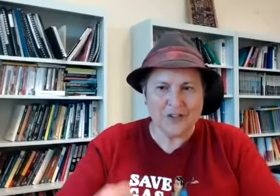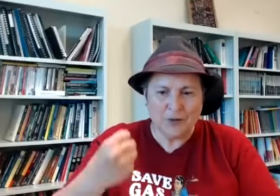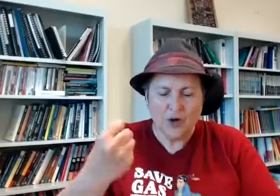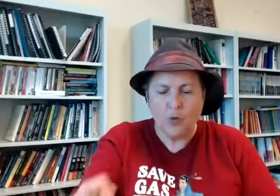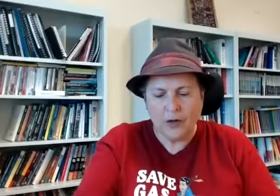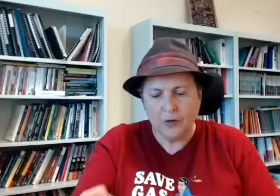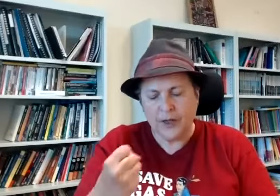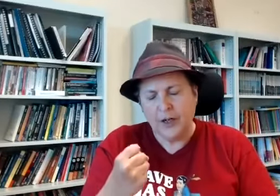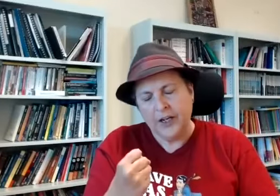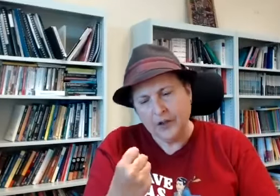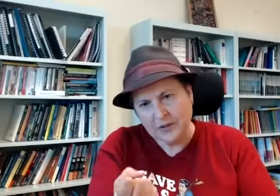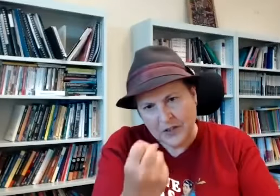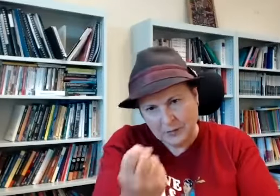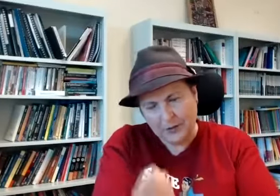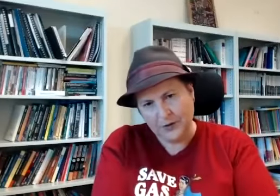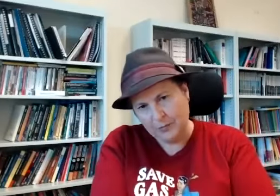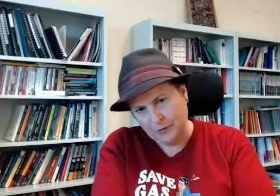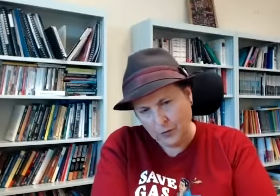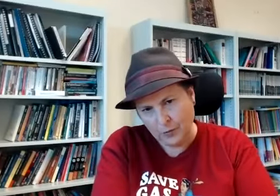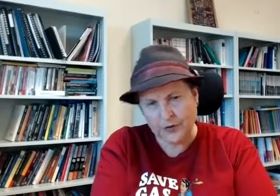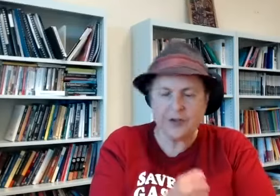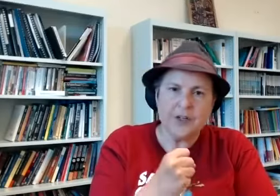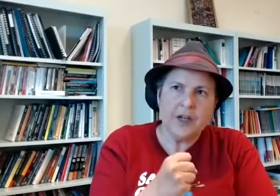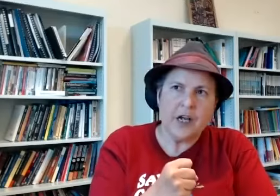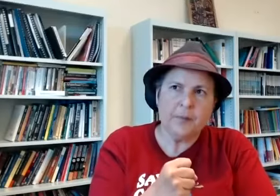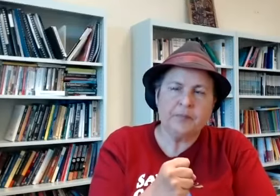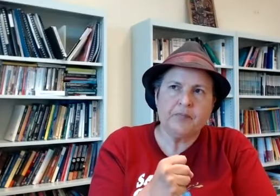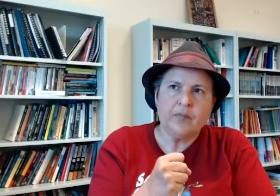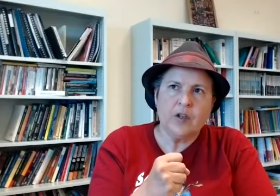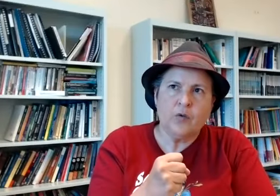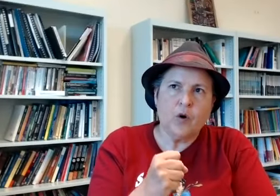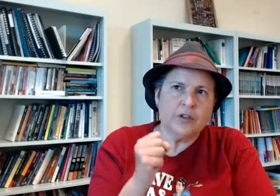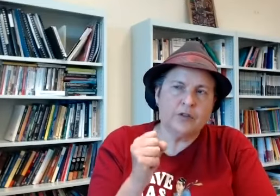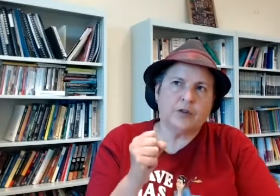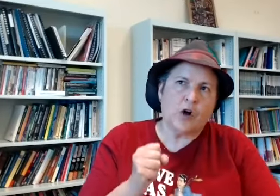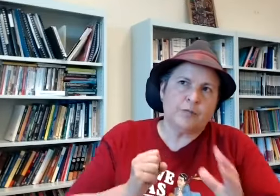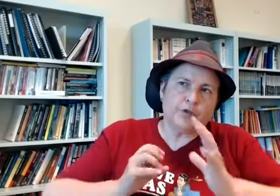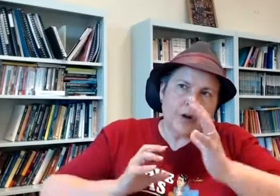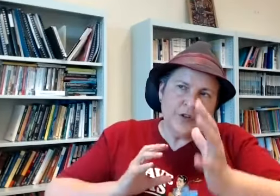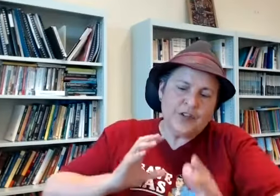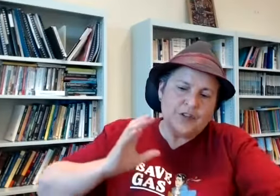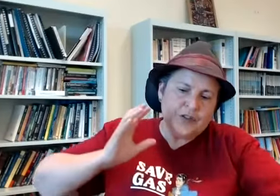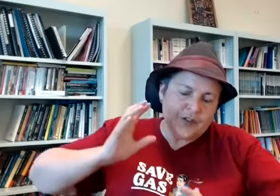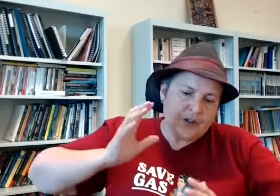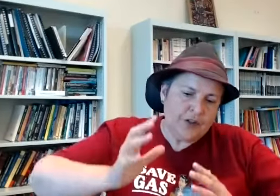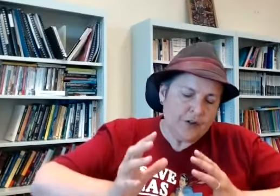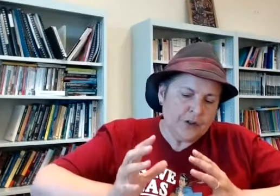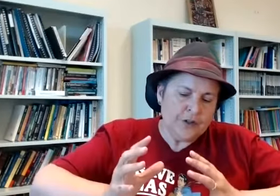and i'm wondering in terms of disability performance um what kind of processes you know do you need